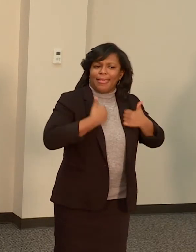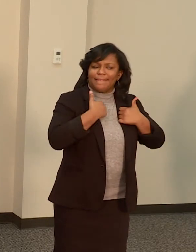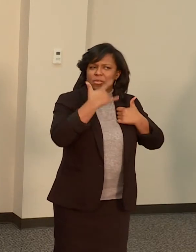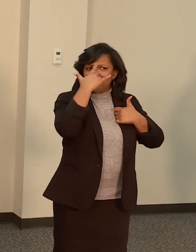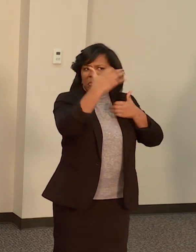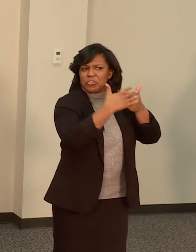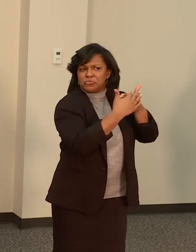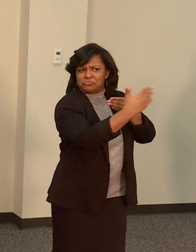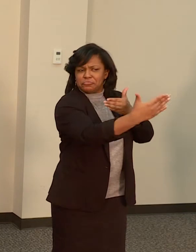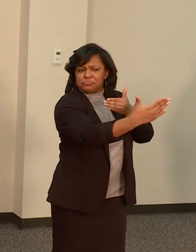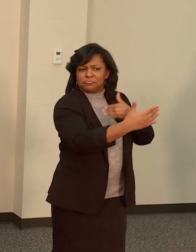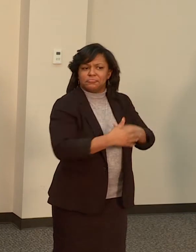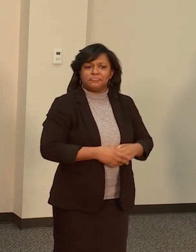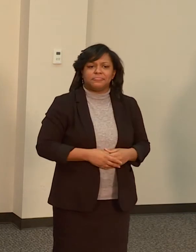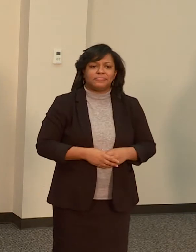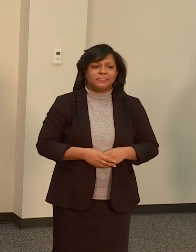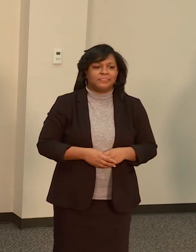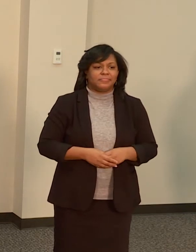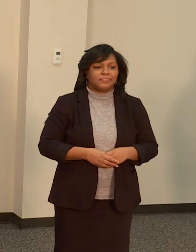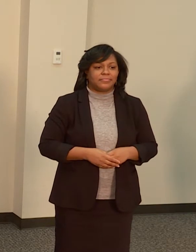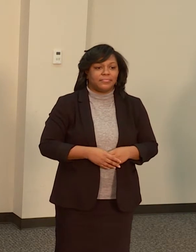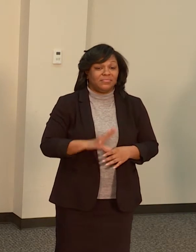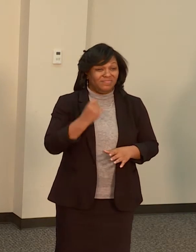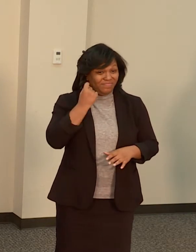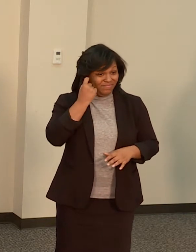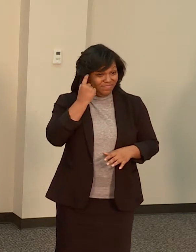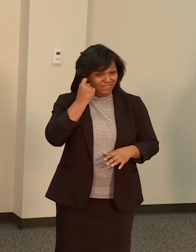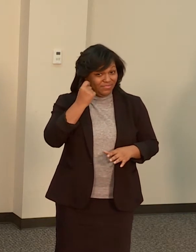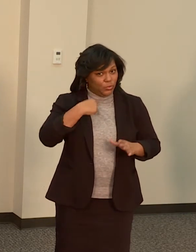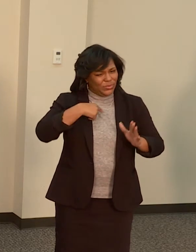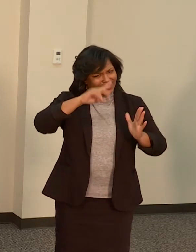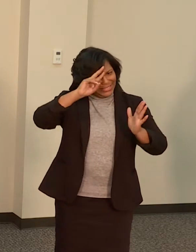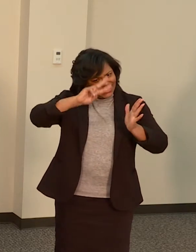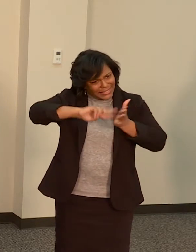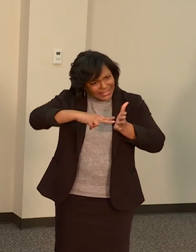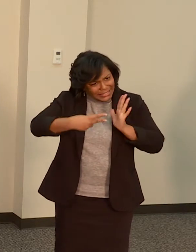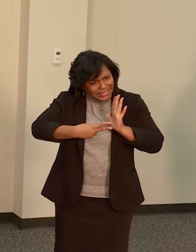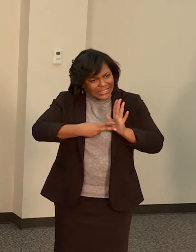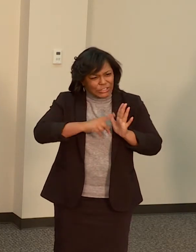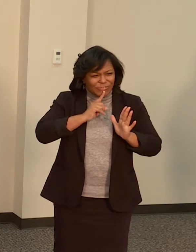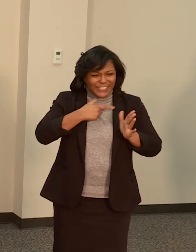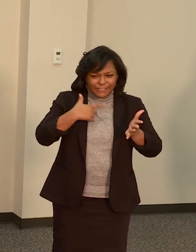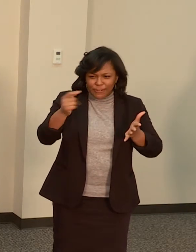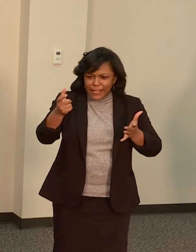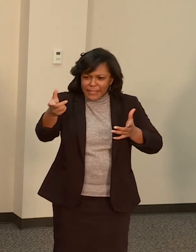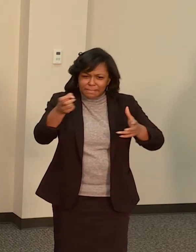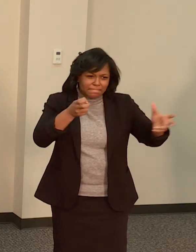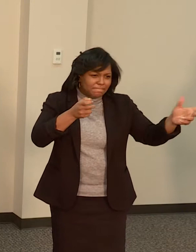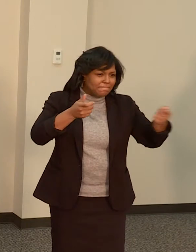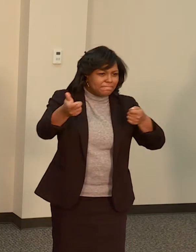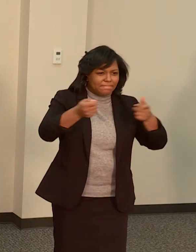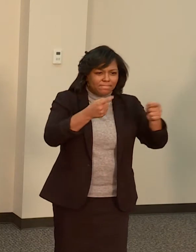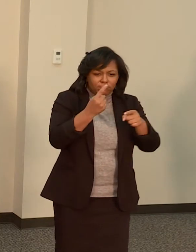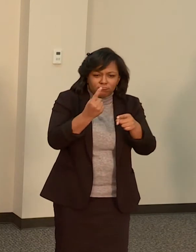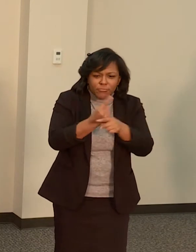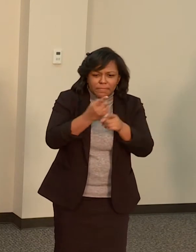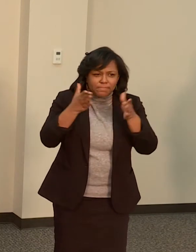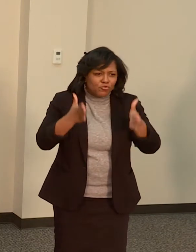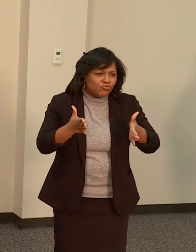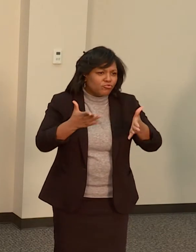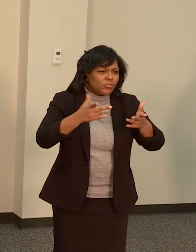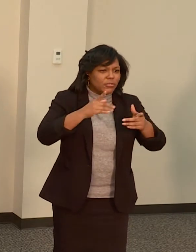And we did that intentionally by bringing together the right partners like our school social workers, the